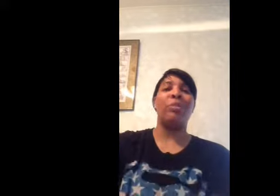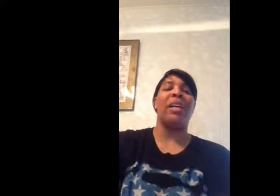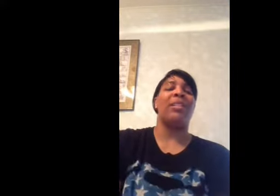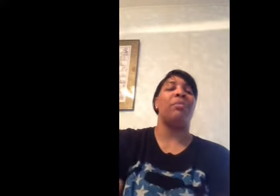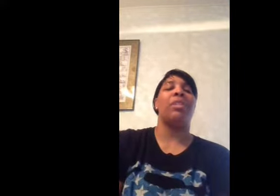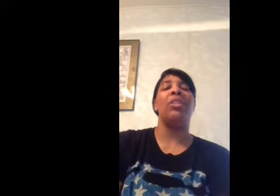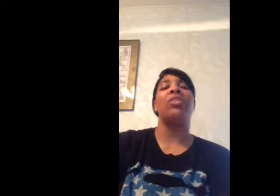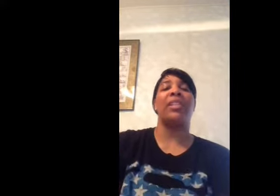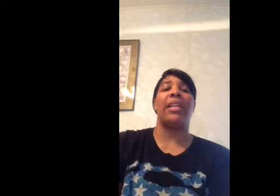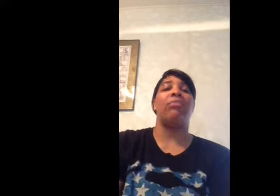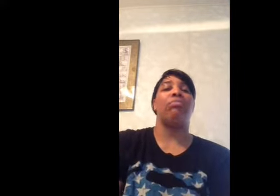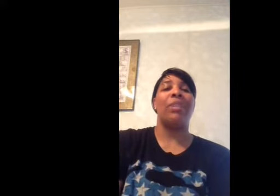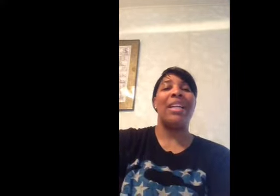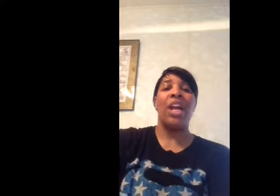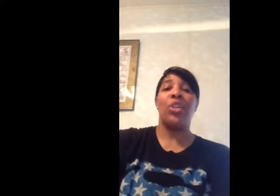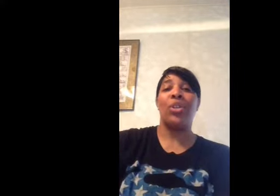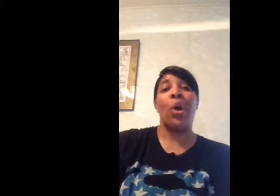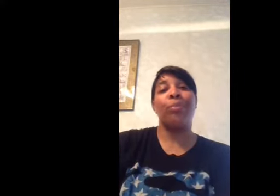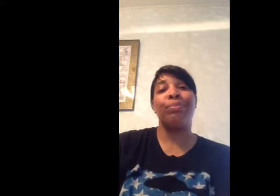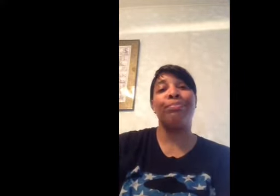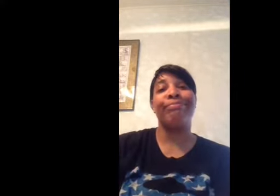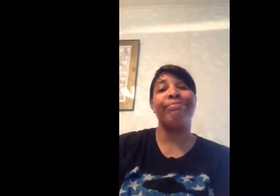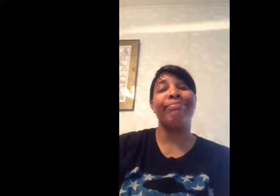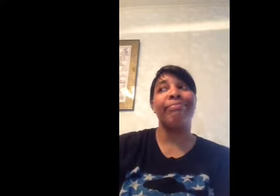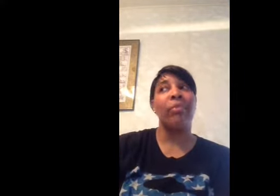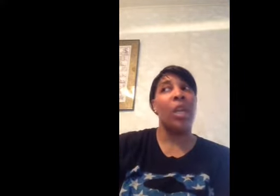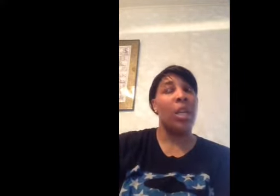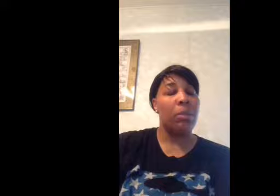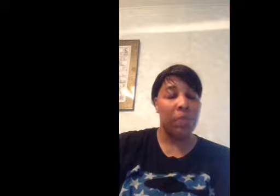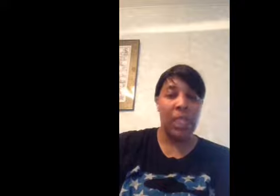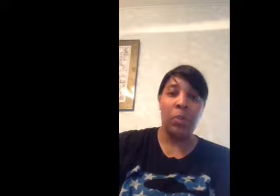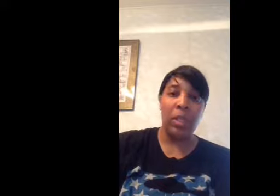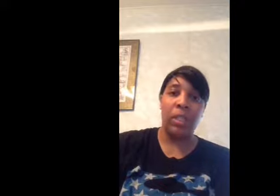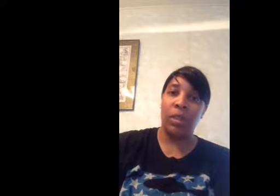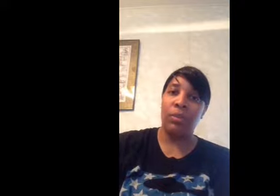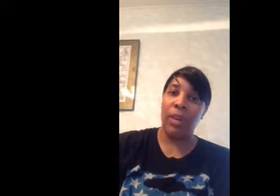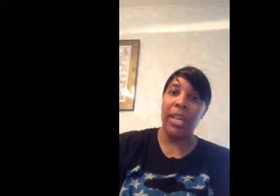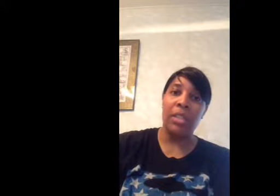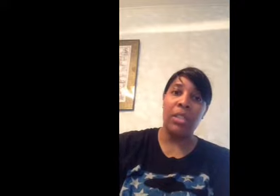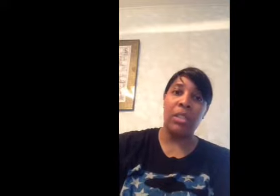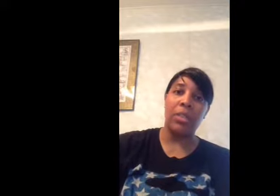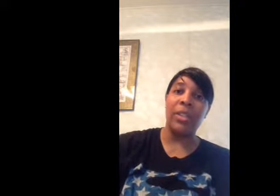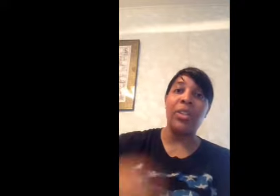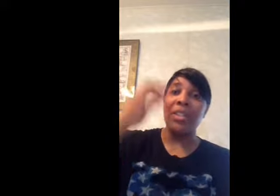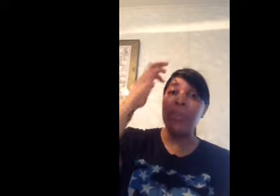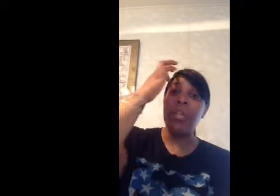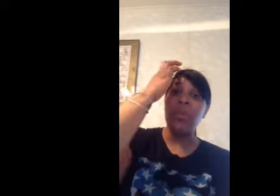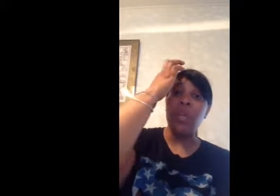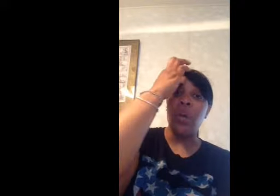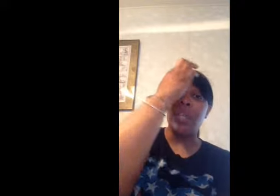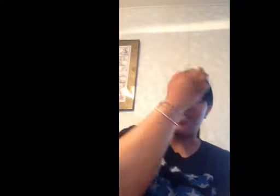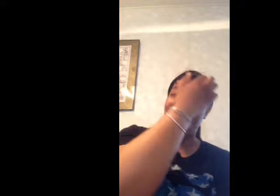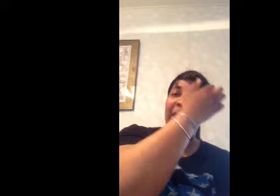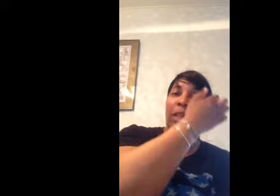blossoms and you'll see it so please when your friend when there's somebody you know that's sick